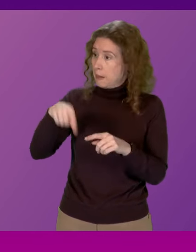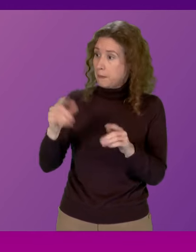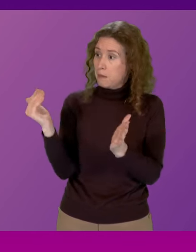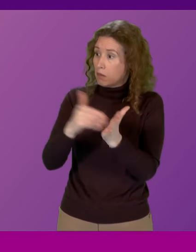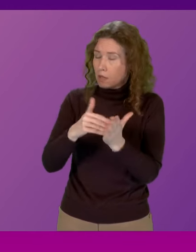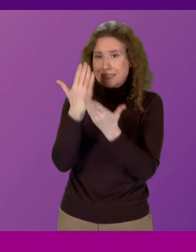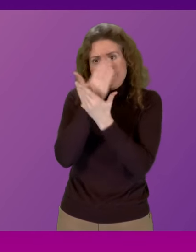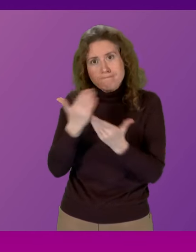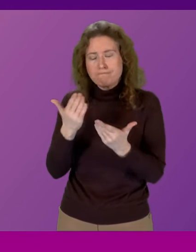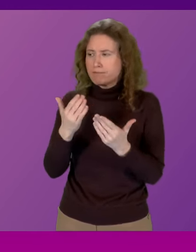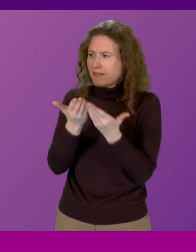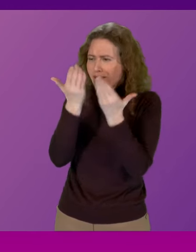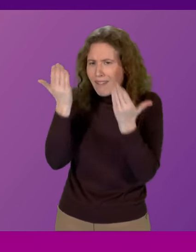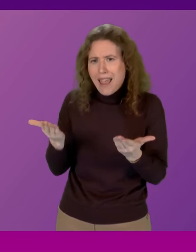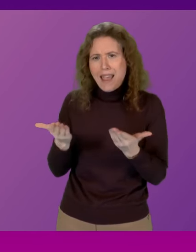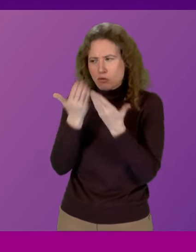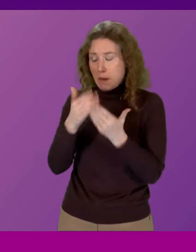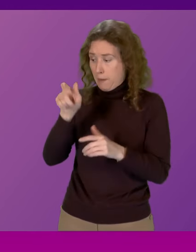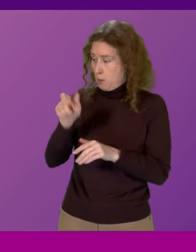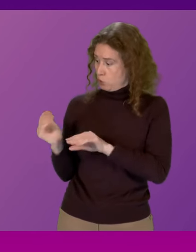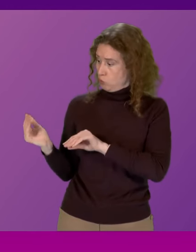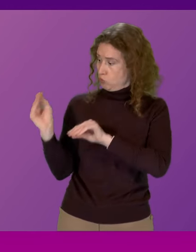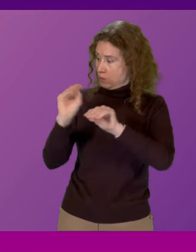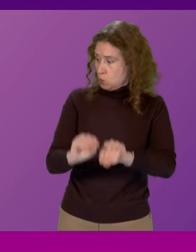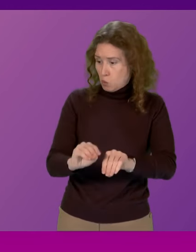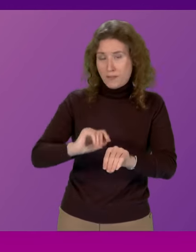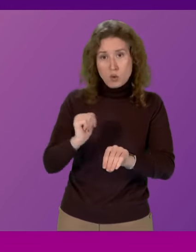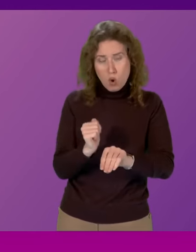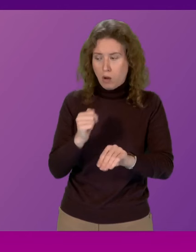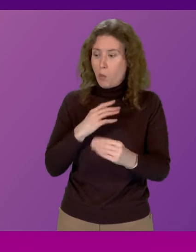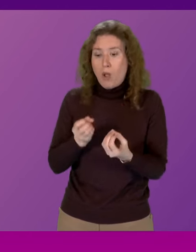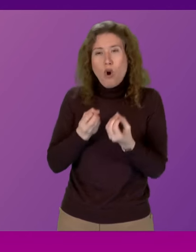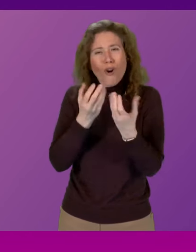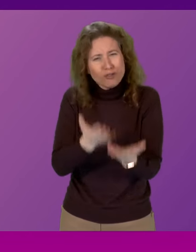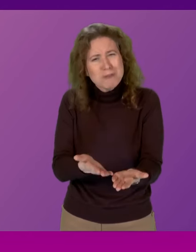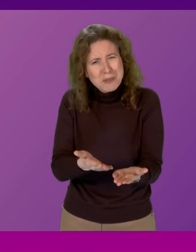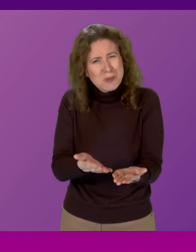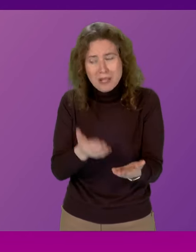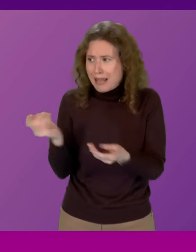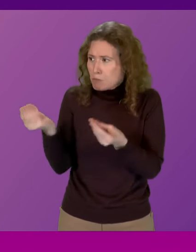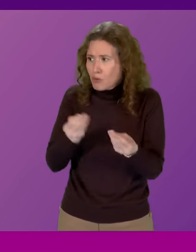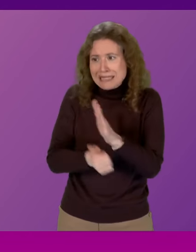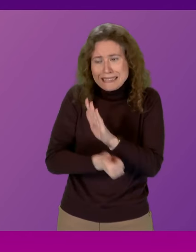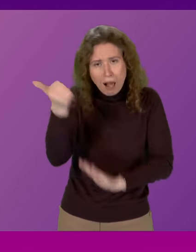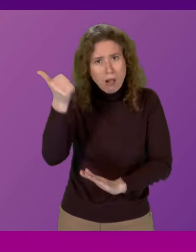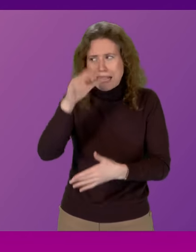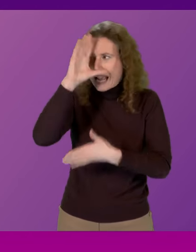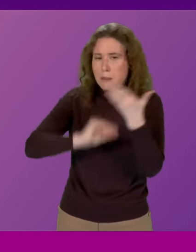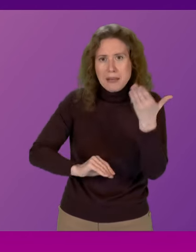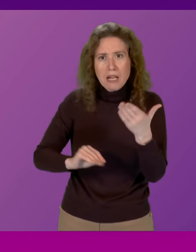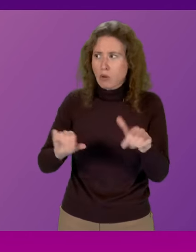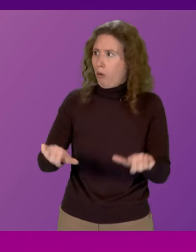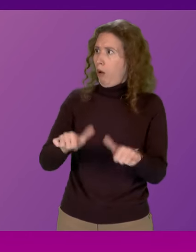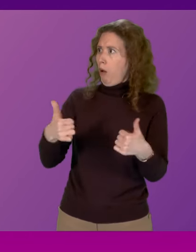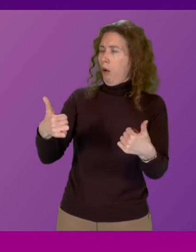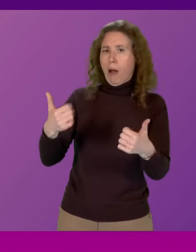of fairness and respect migrants who come to this country they contribute more than they take they bring skills they bring experience which greatly